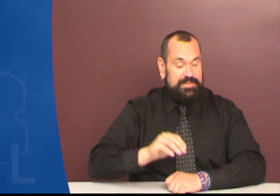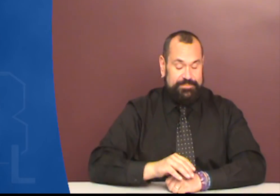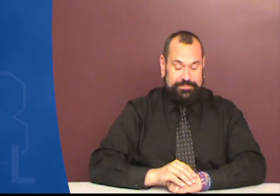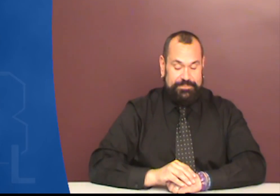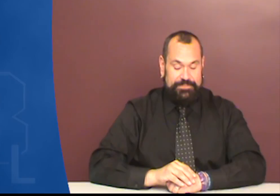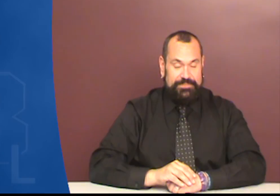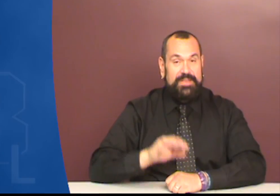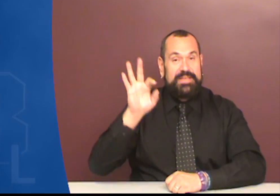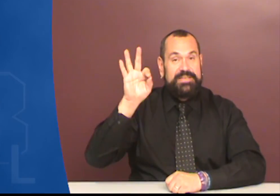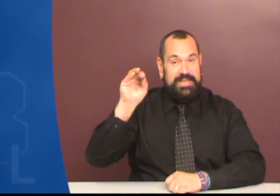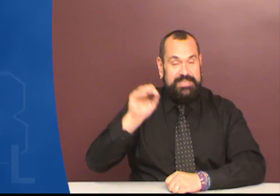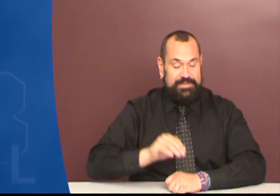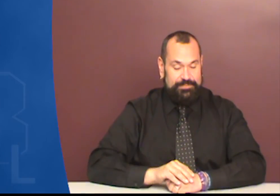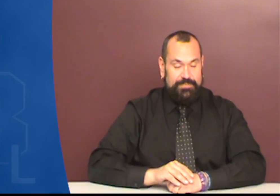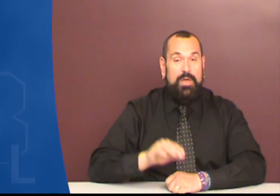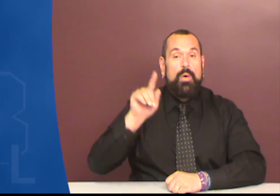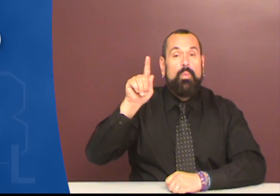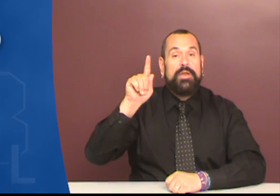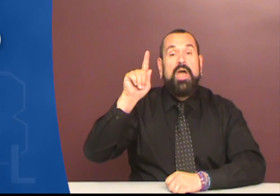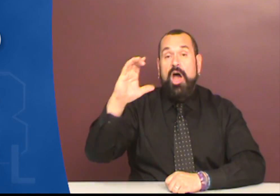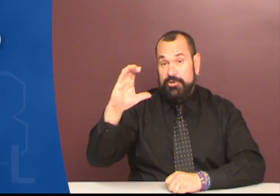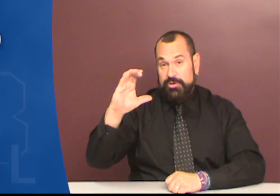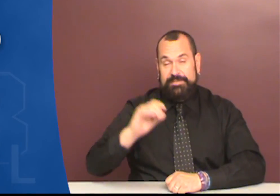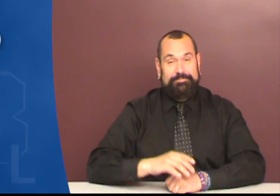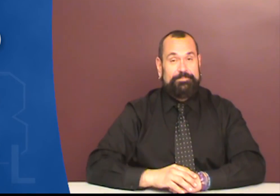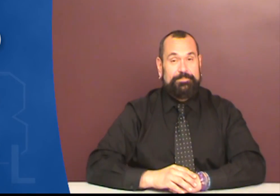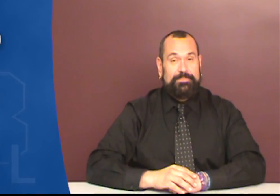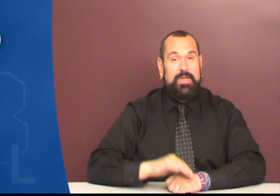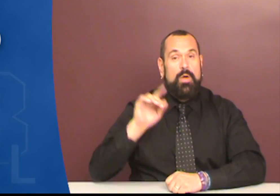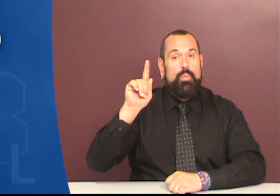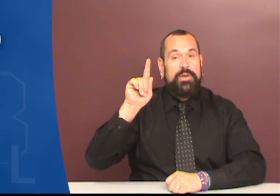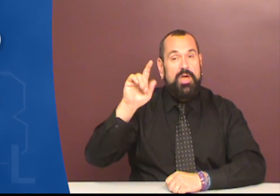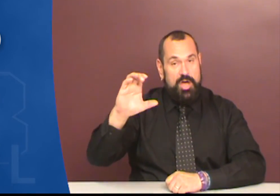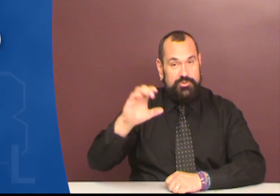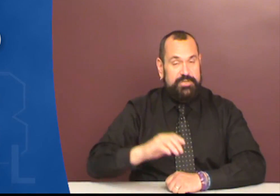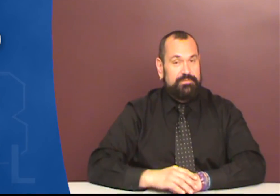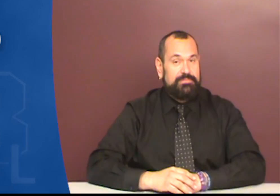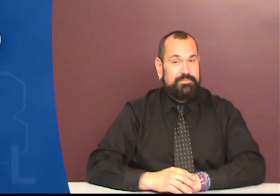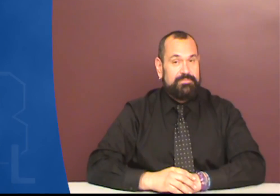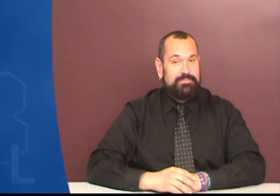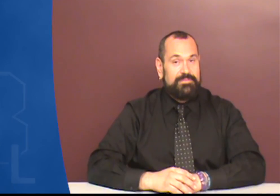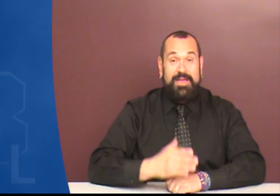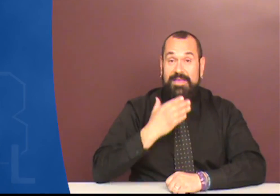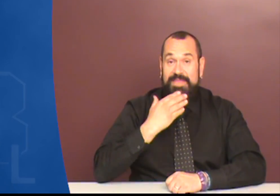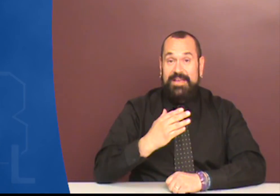90 100 100 100 thanks